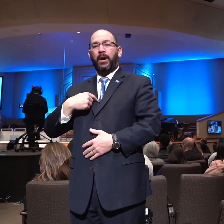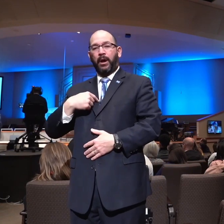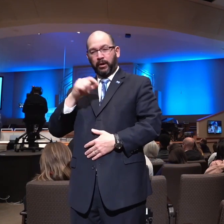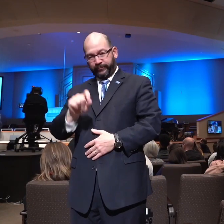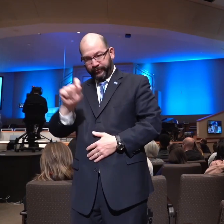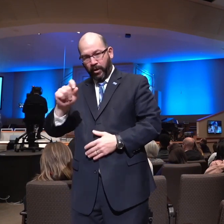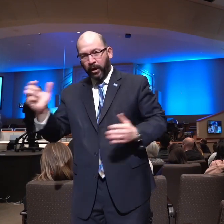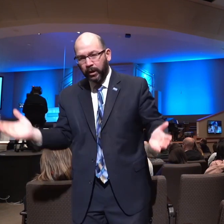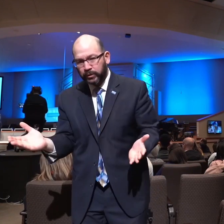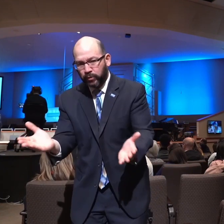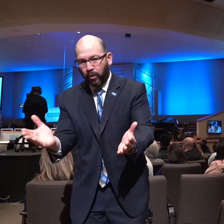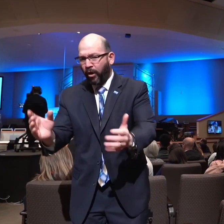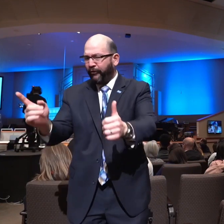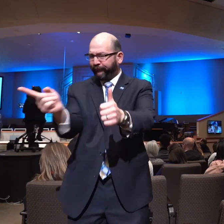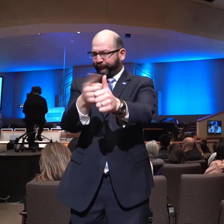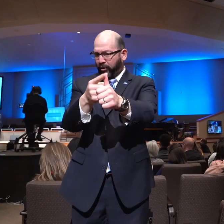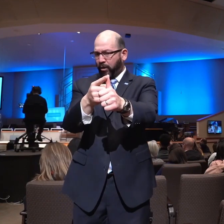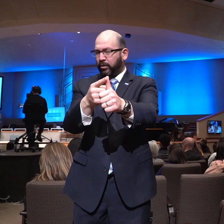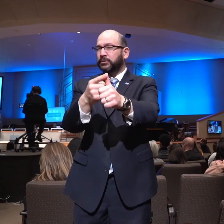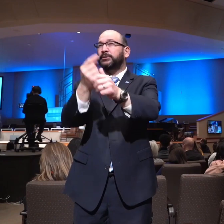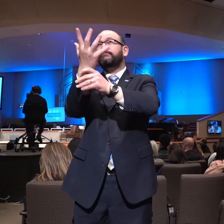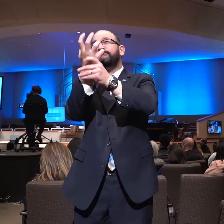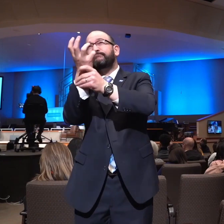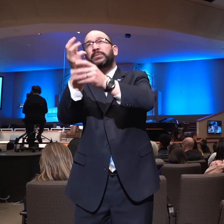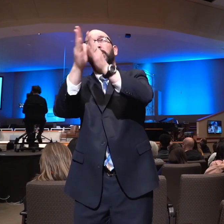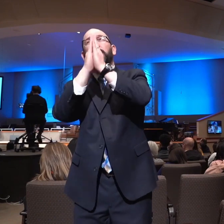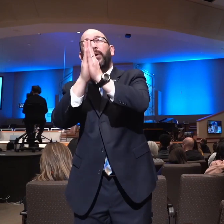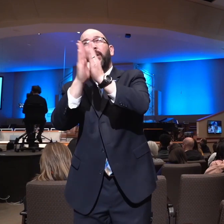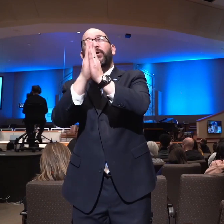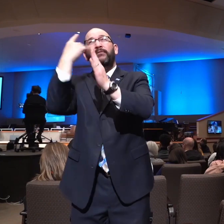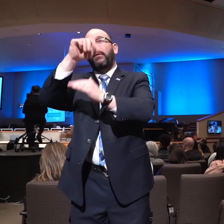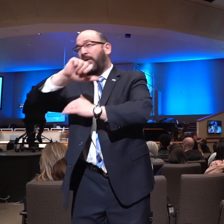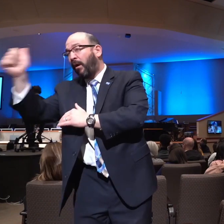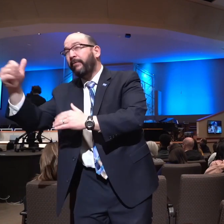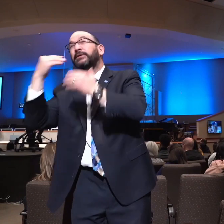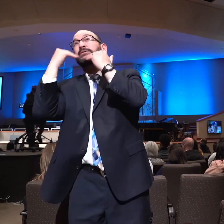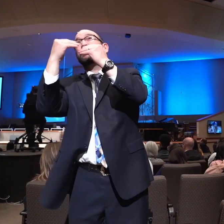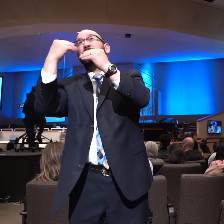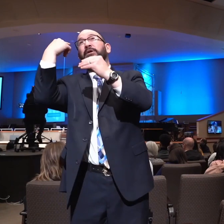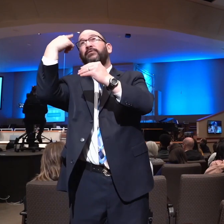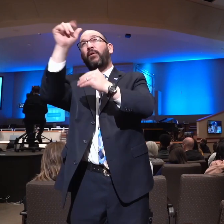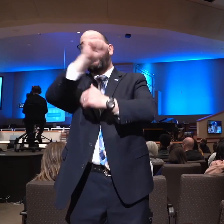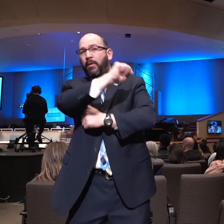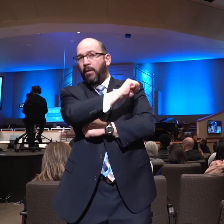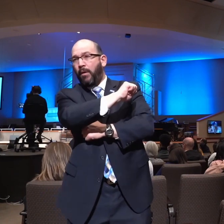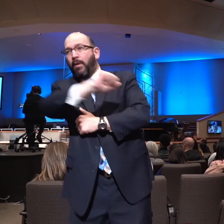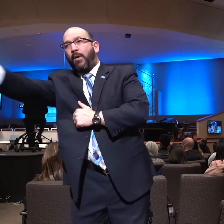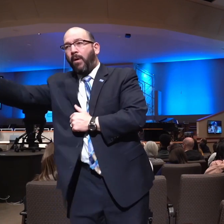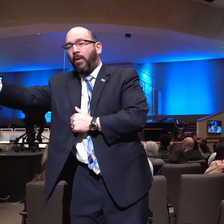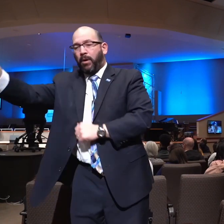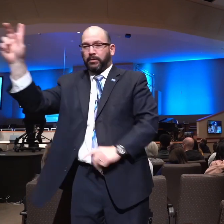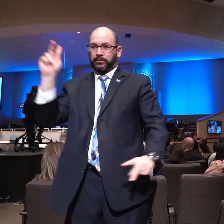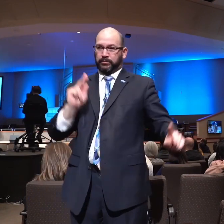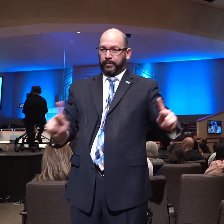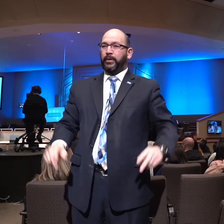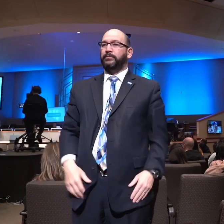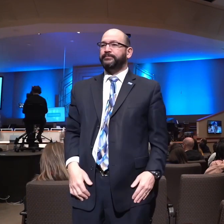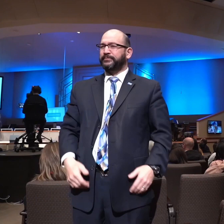that first of all, supplications, prayers, intercessions, and giving of thanks be made for all men. Interesting word, exhort.